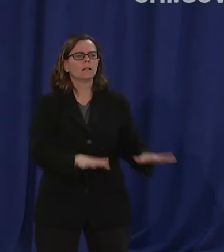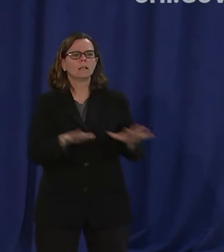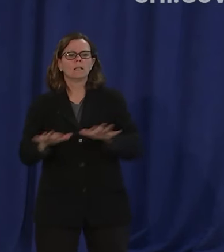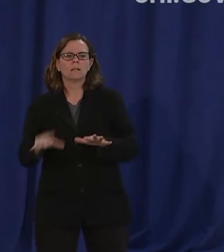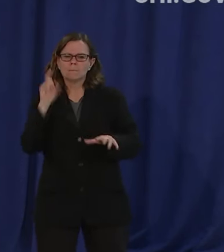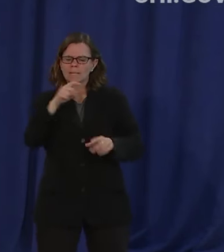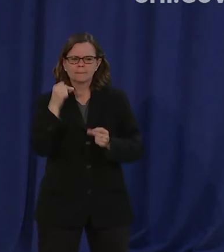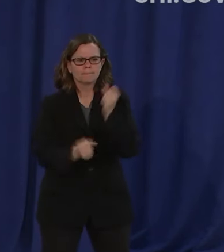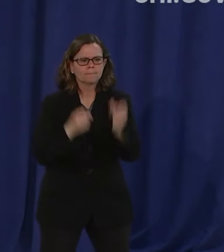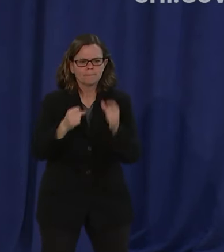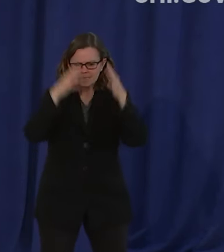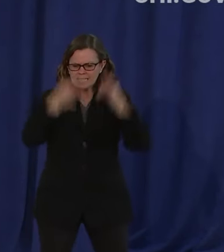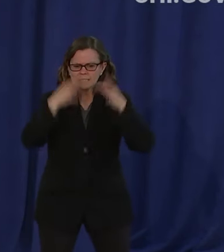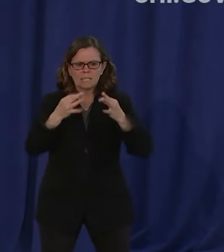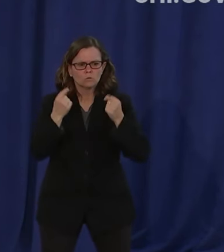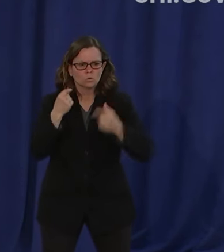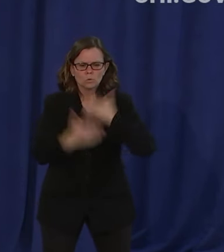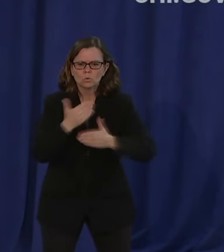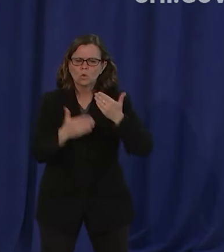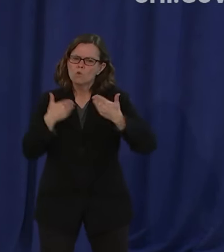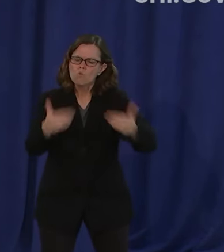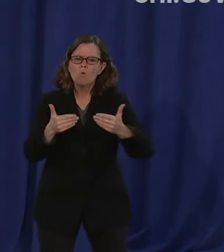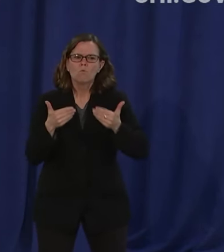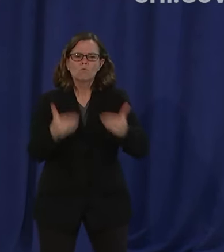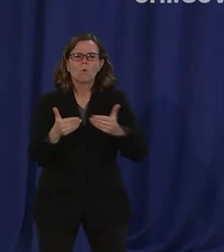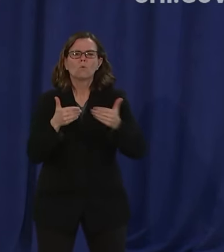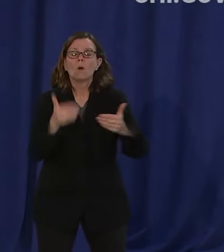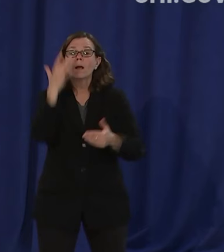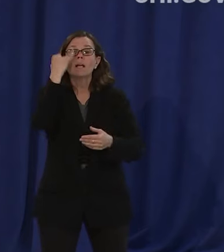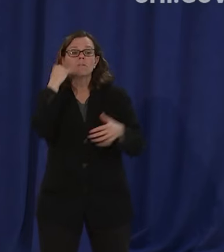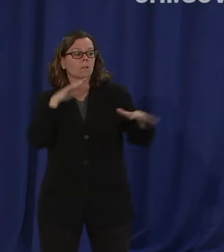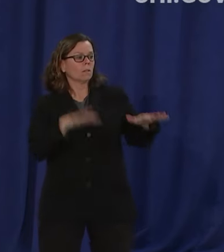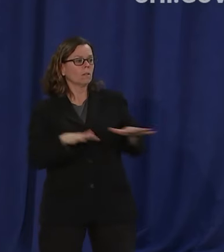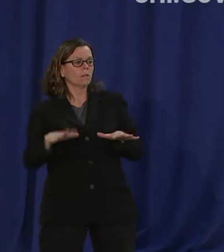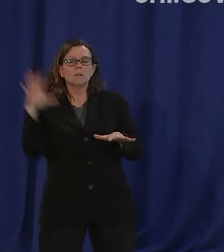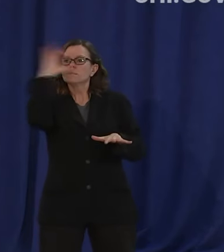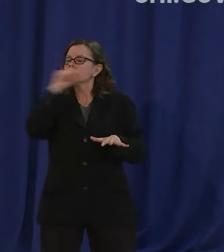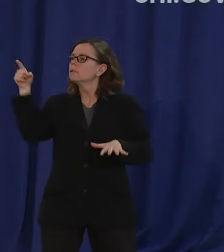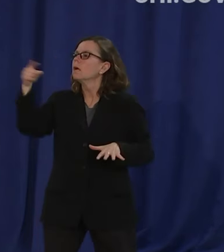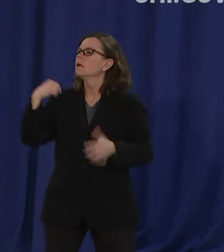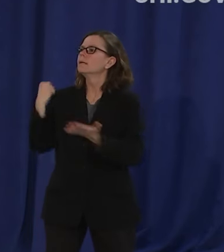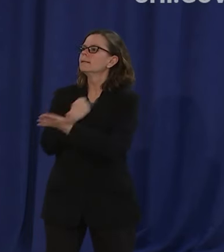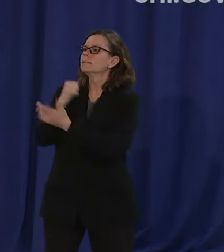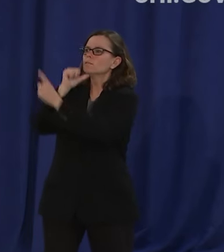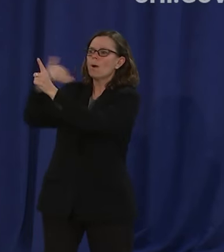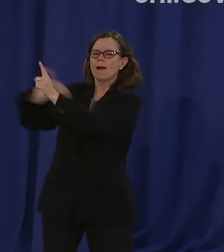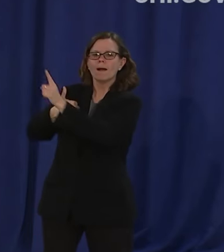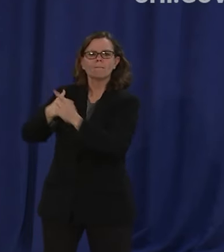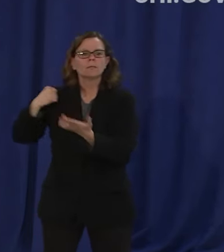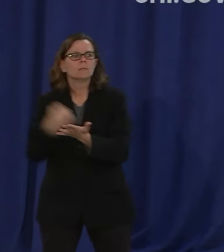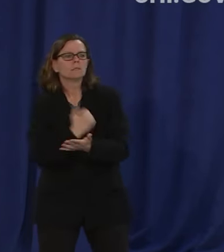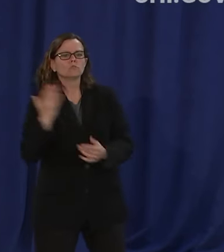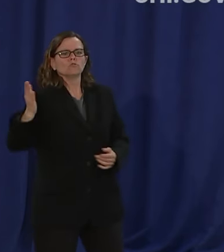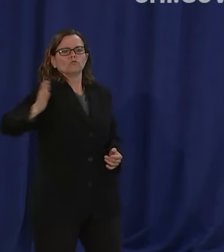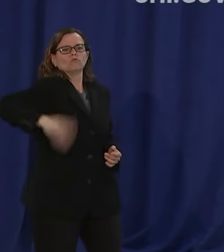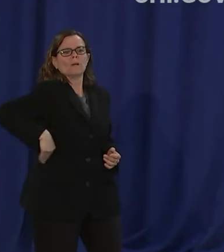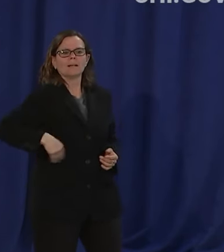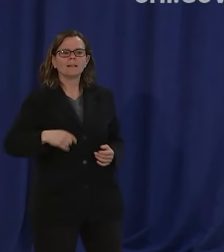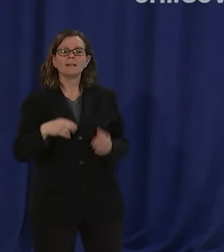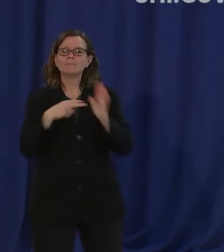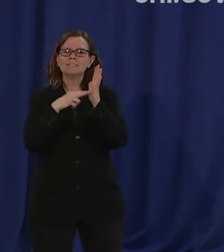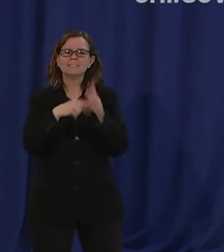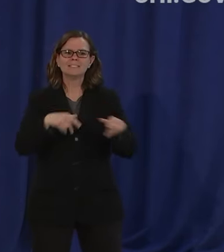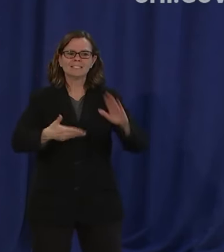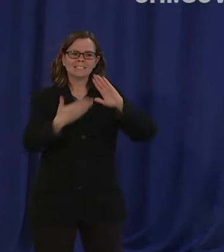tools to make sure that we are not missing opportunities to really um put our city in the best possible position